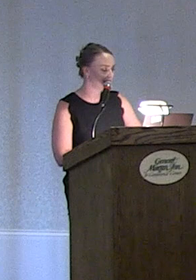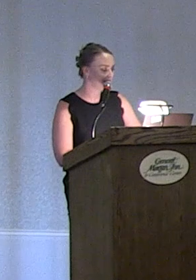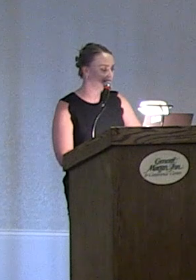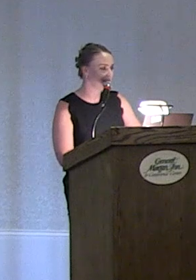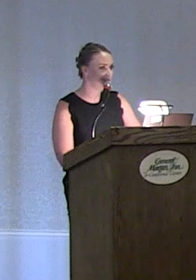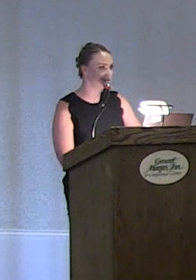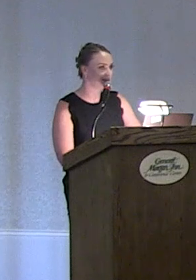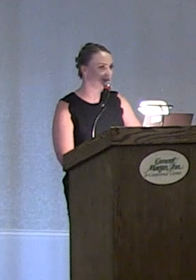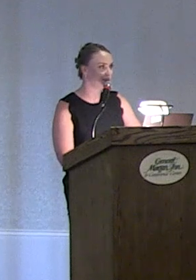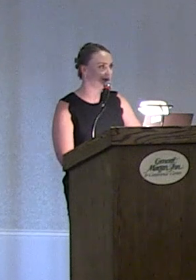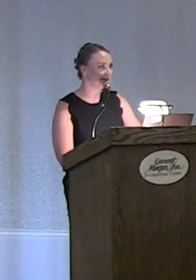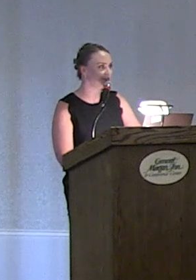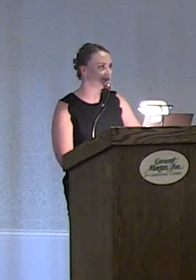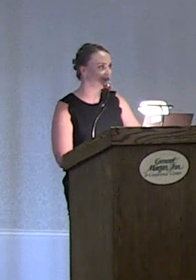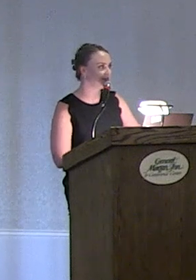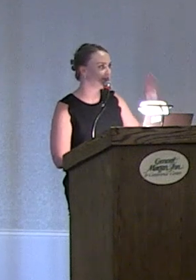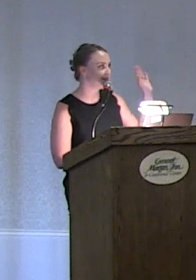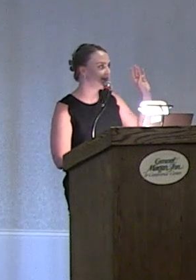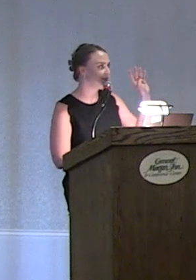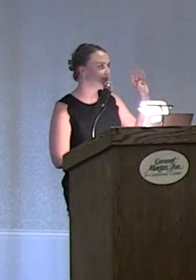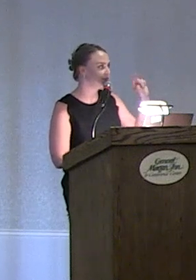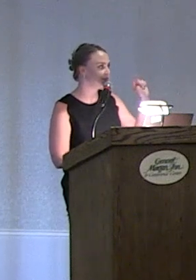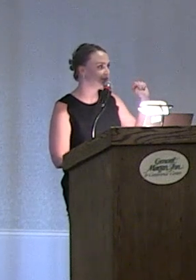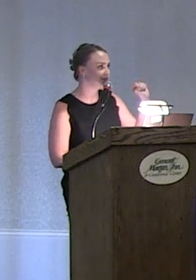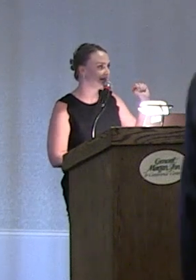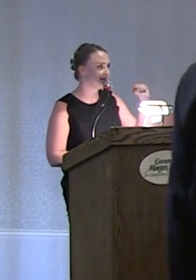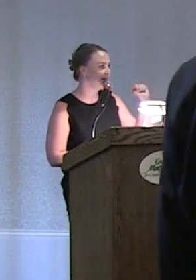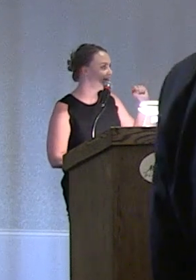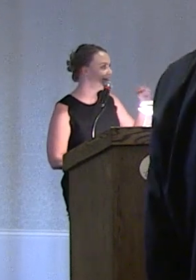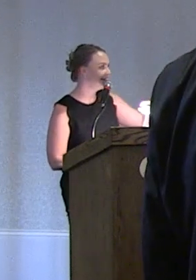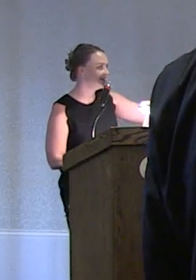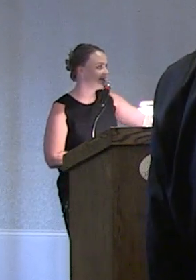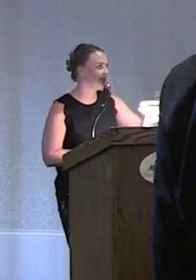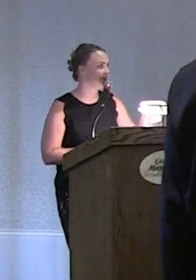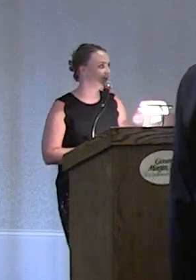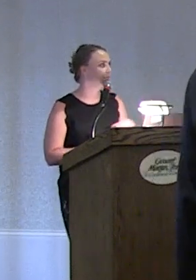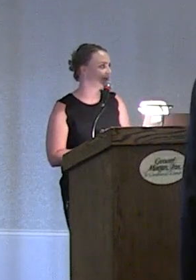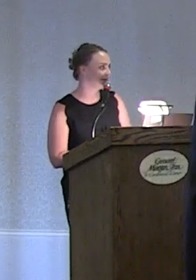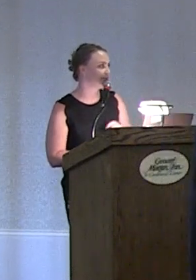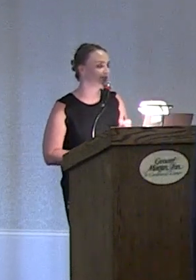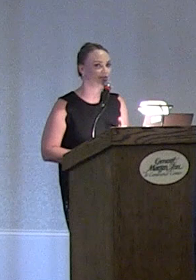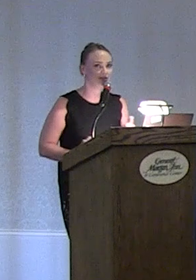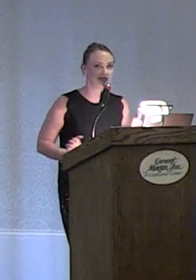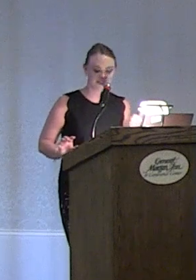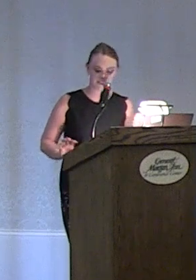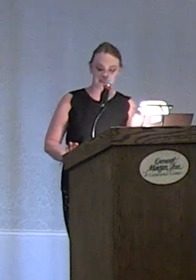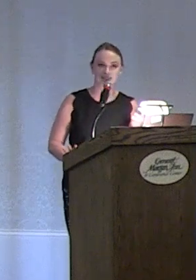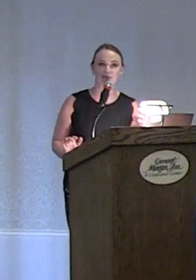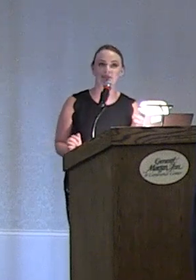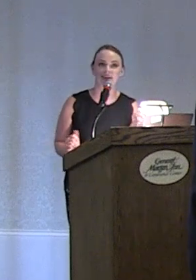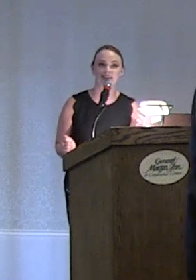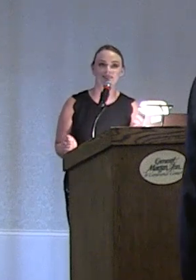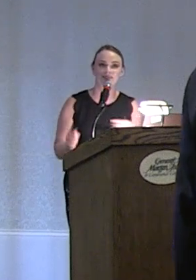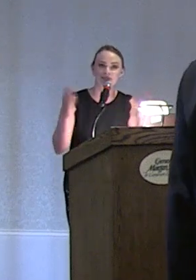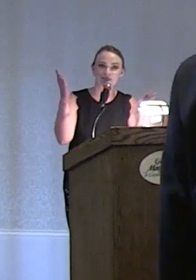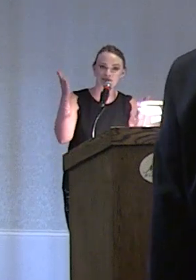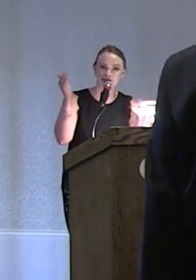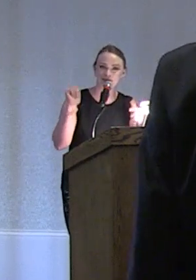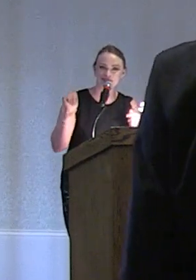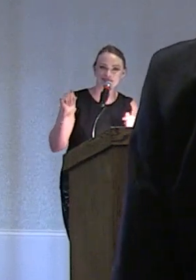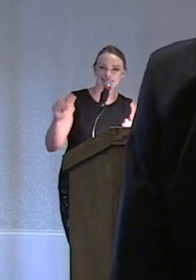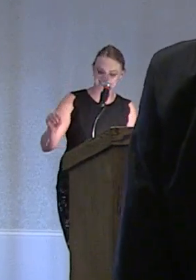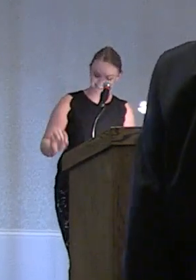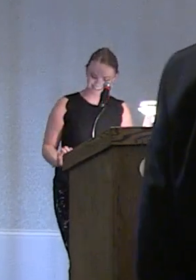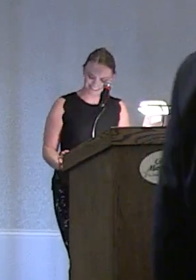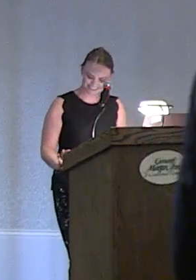appreciate you signing up next is going to be brandy shelton brandy if you could just raise your hand i see you over here we'll bring a microphone to you next with that director